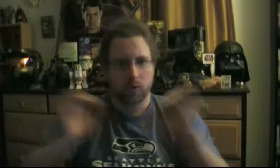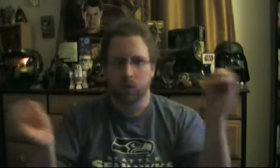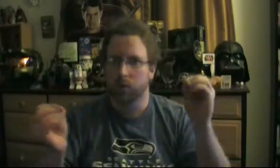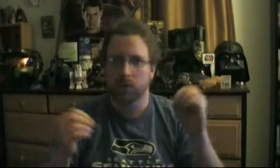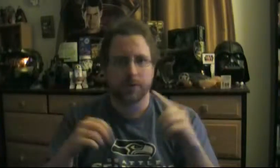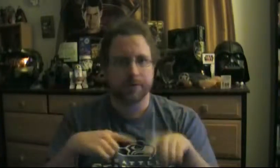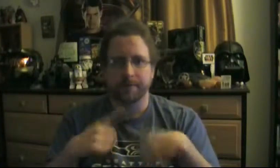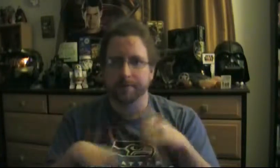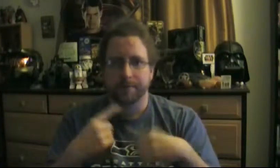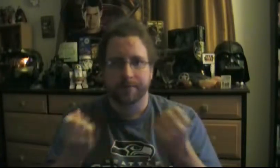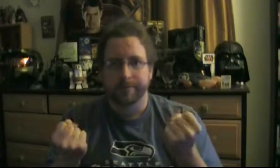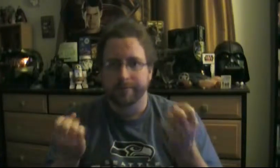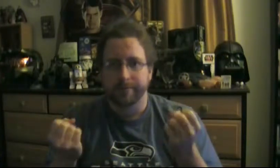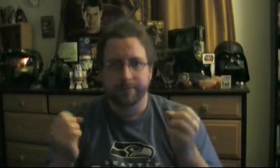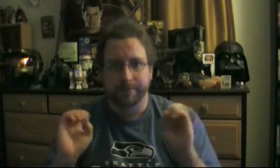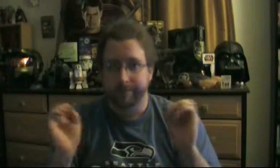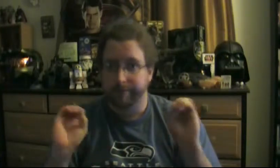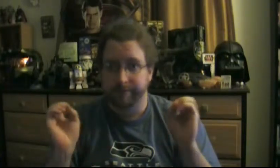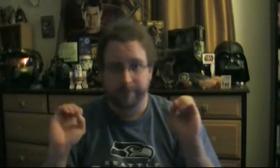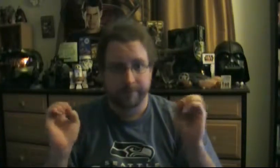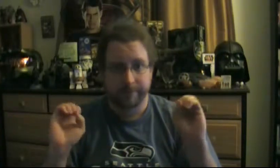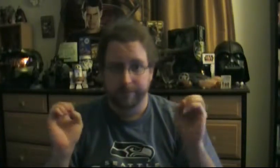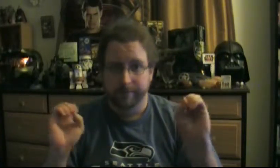...appetizer for a